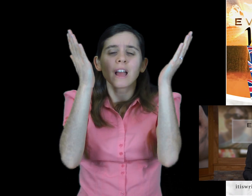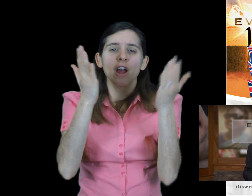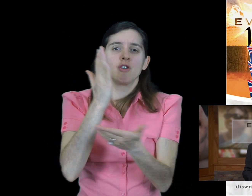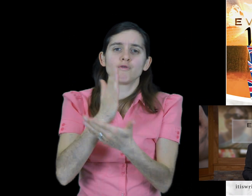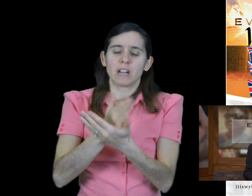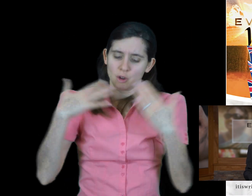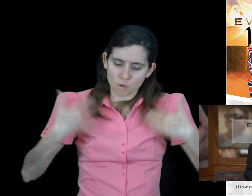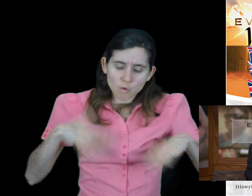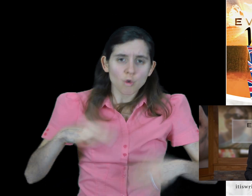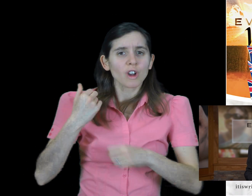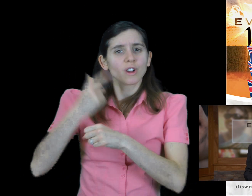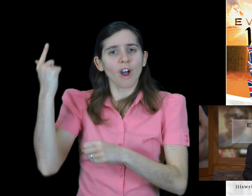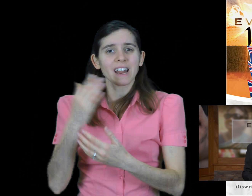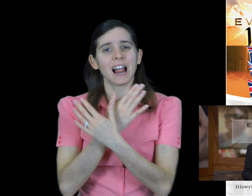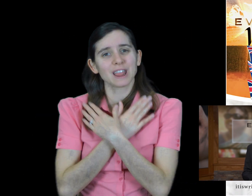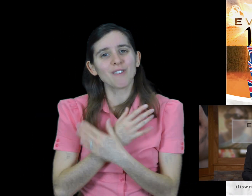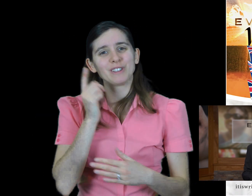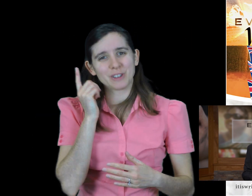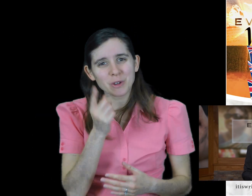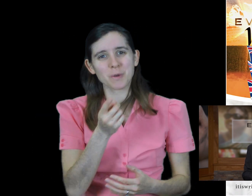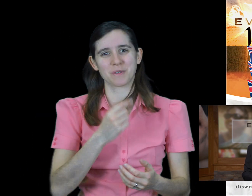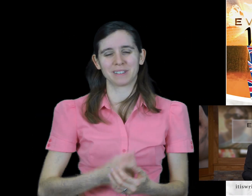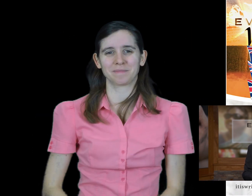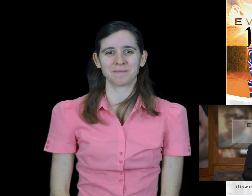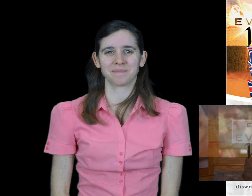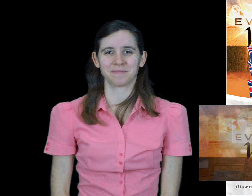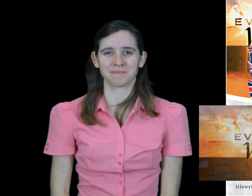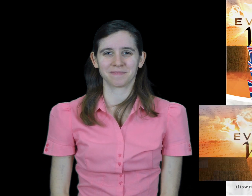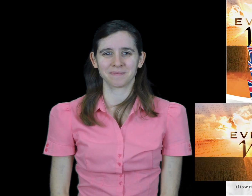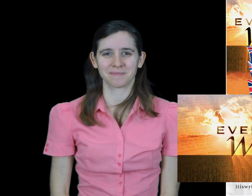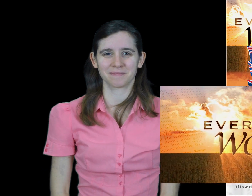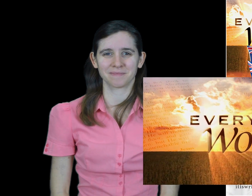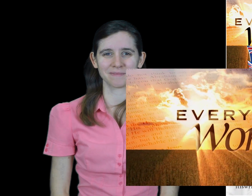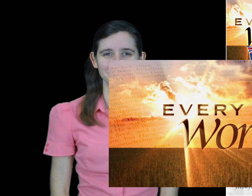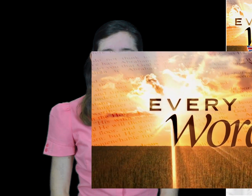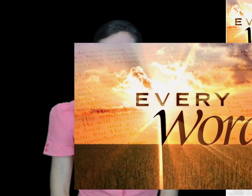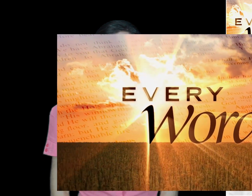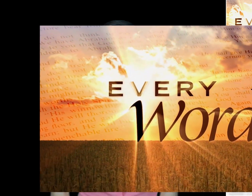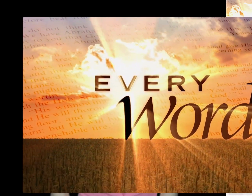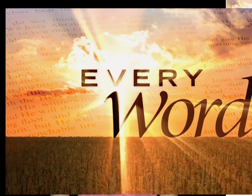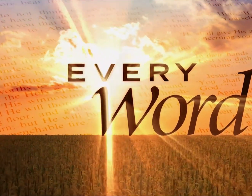loves you. I'm John Bradshaw for It Is Written. Let's live today by every word.